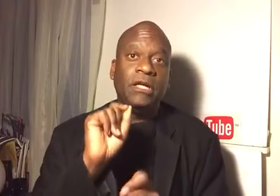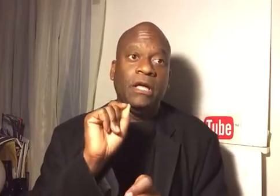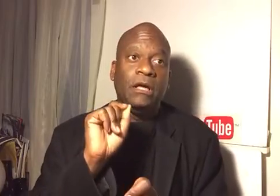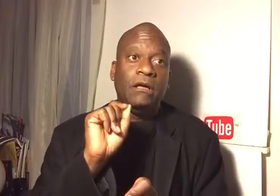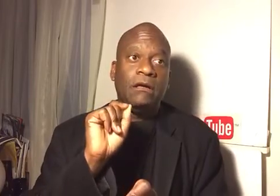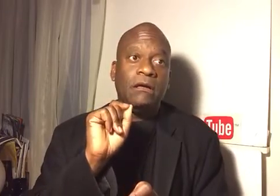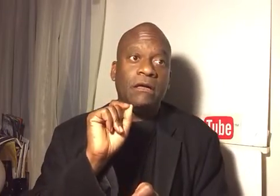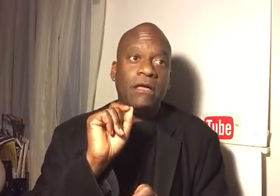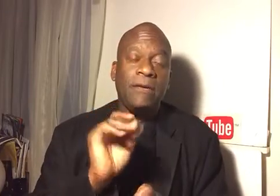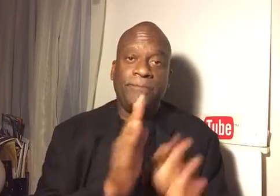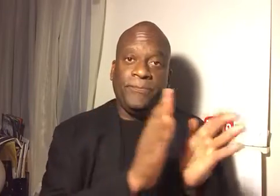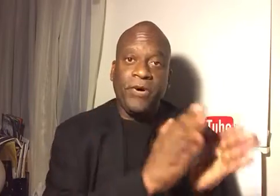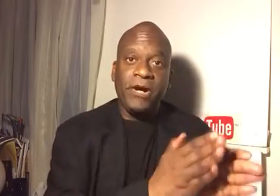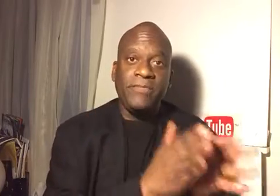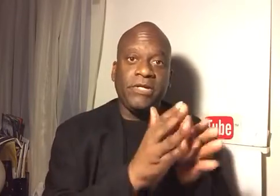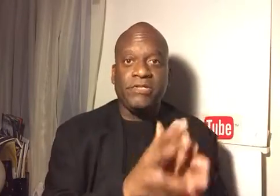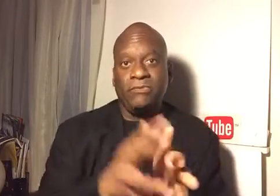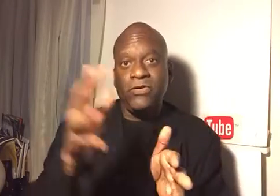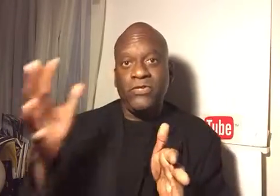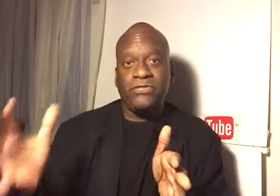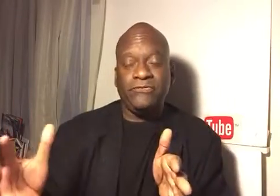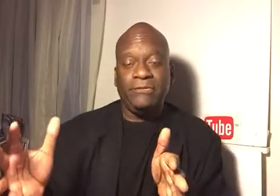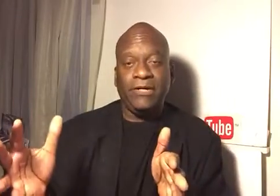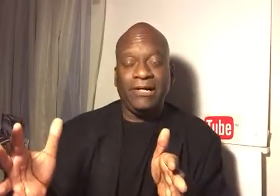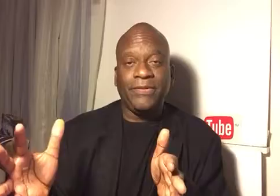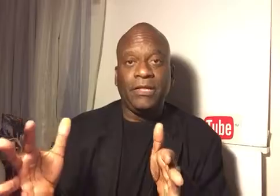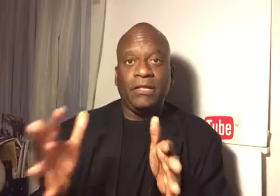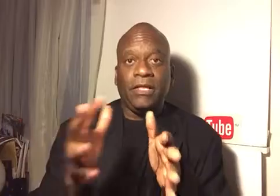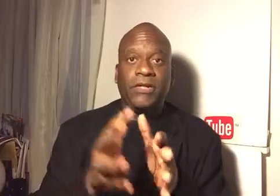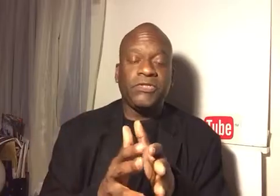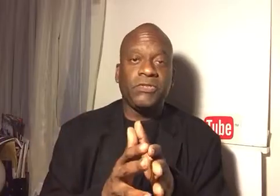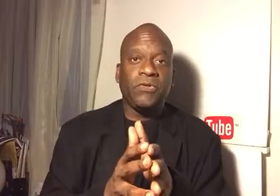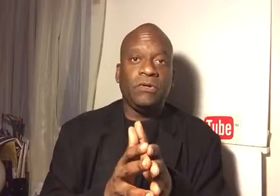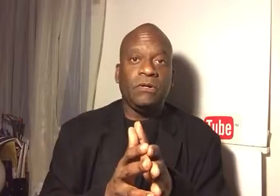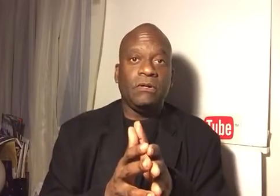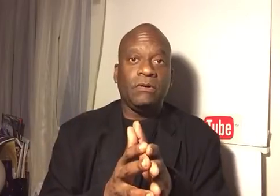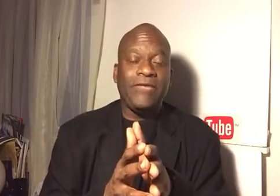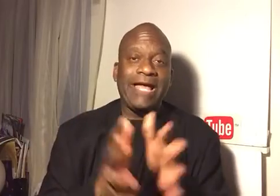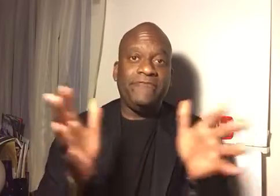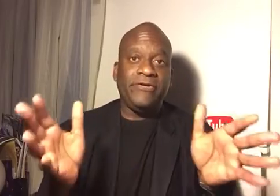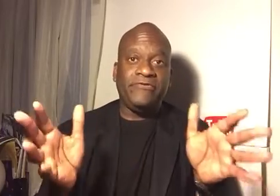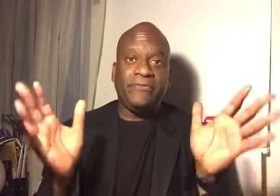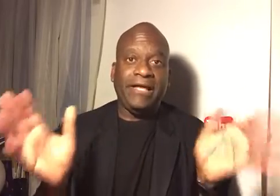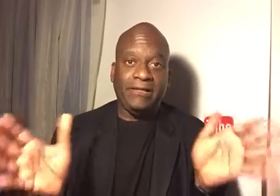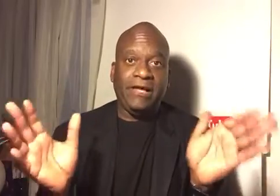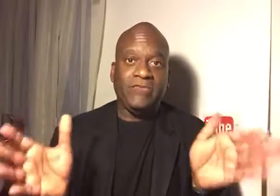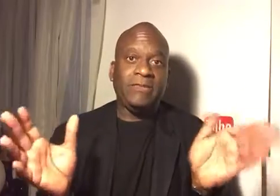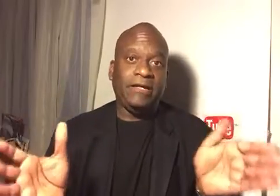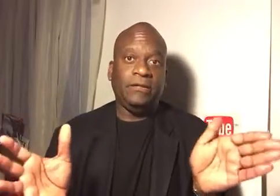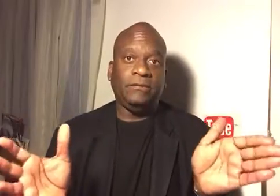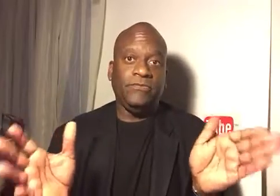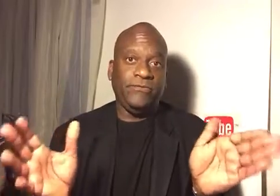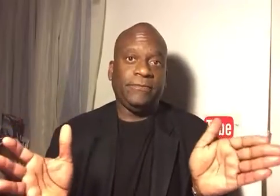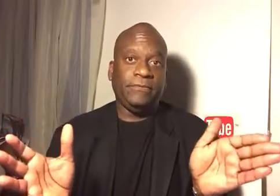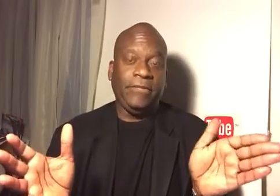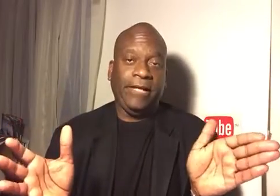in part because of the emergence of hip-hop and also the advent of Black Lives Matter movement. Okay?